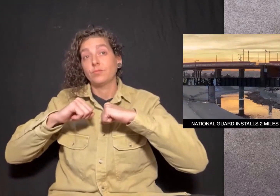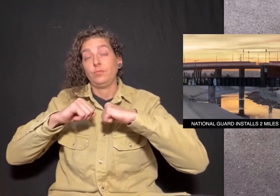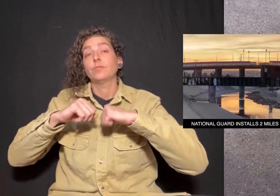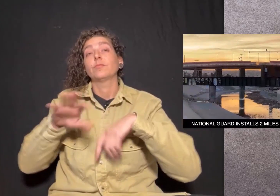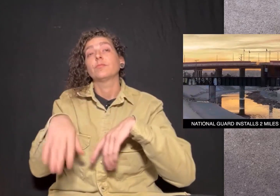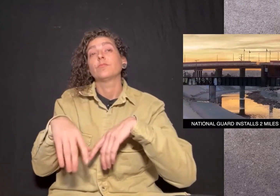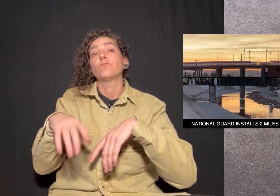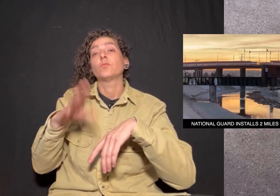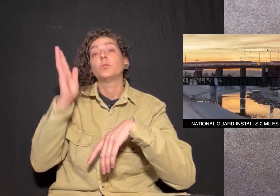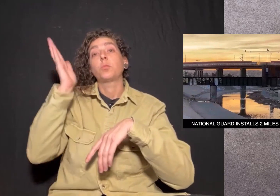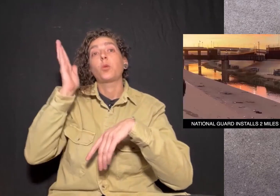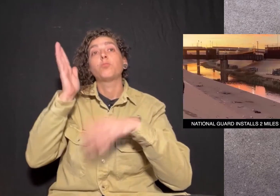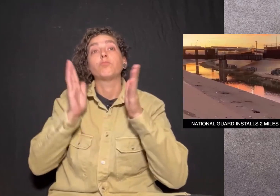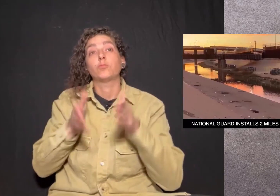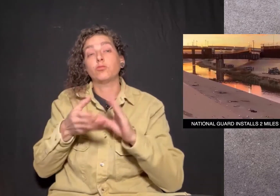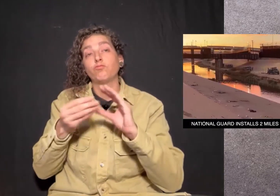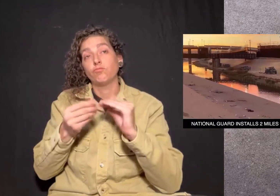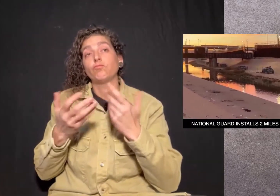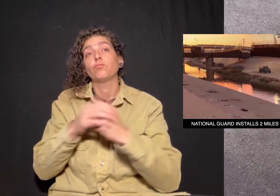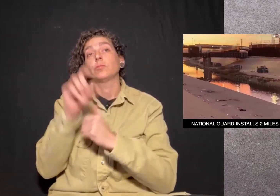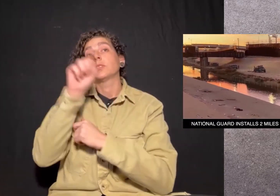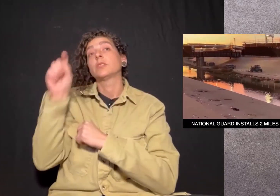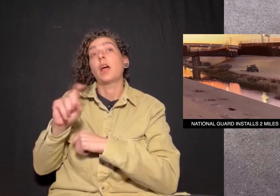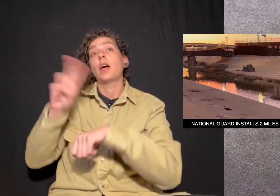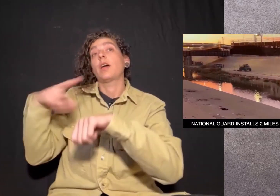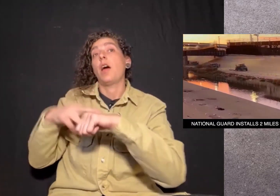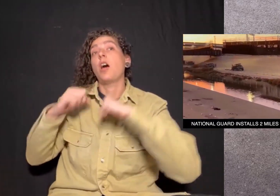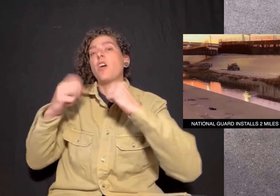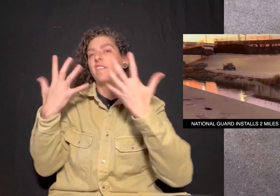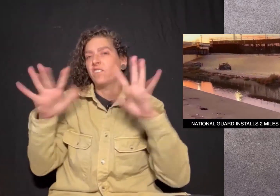According to a Texas National Guard spokesperson,